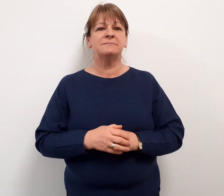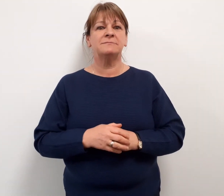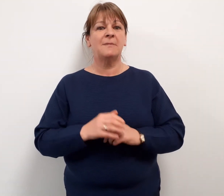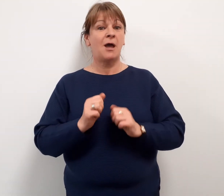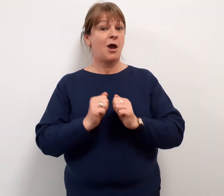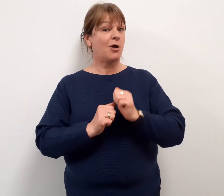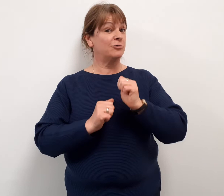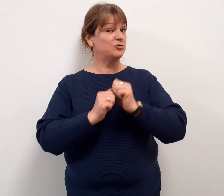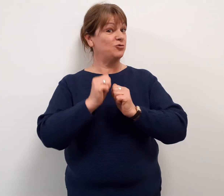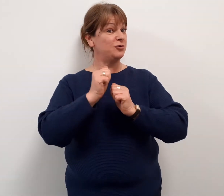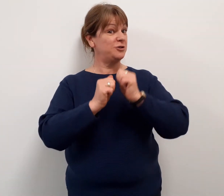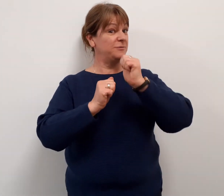construction,